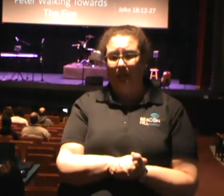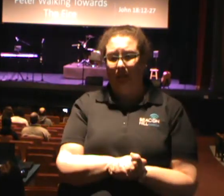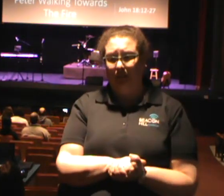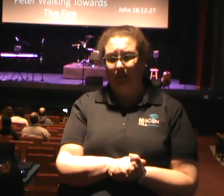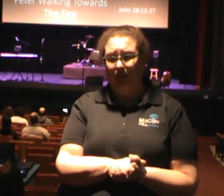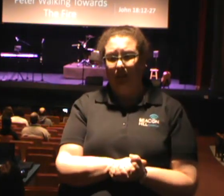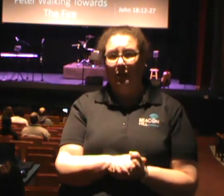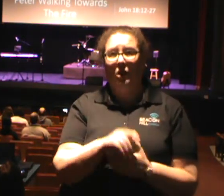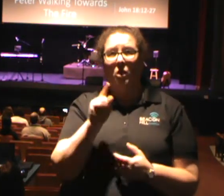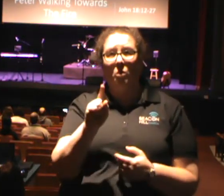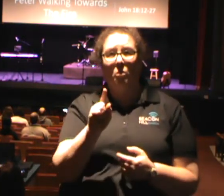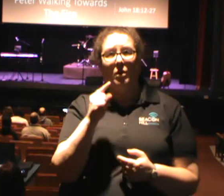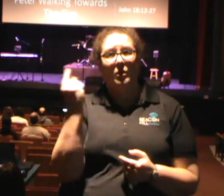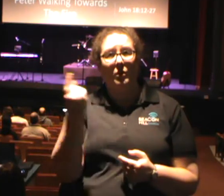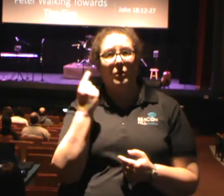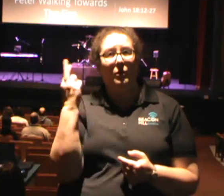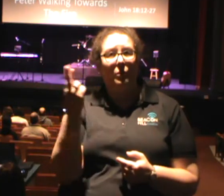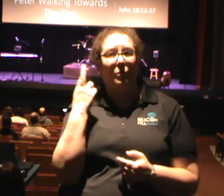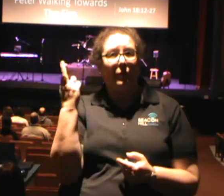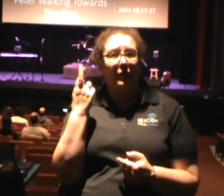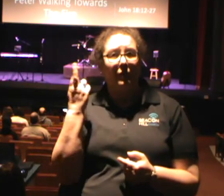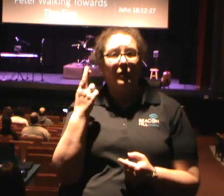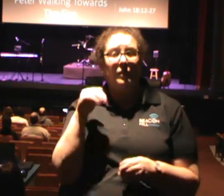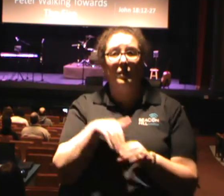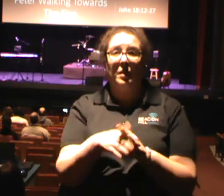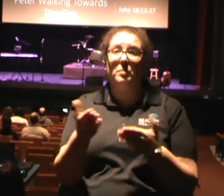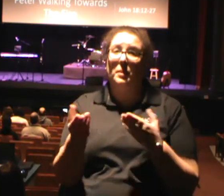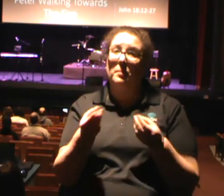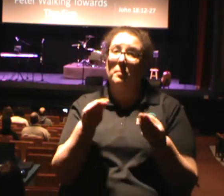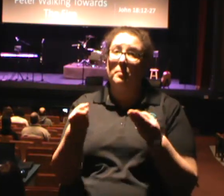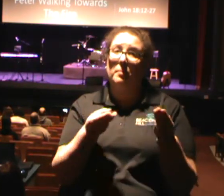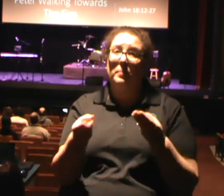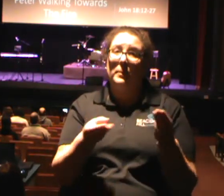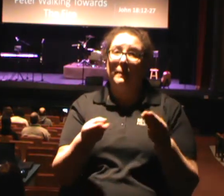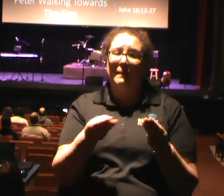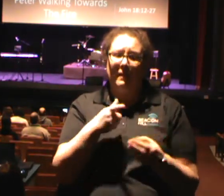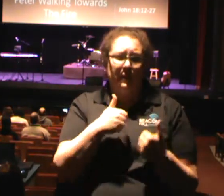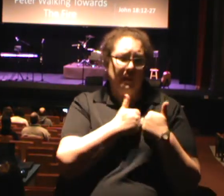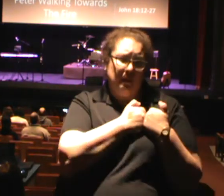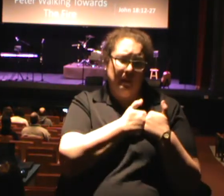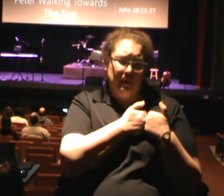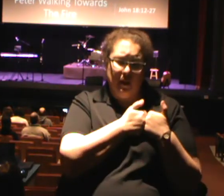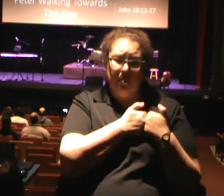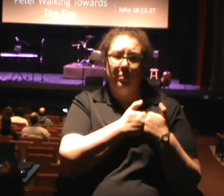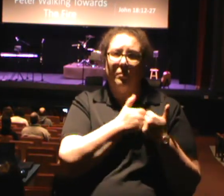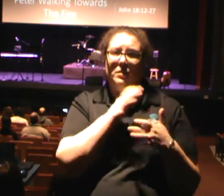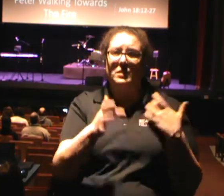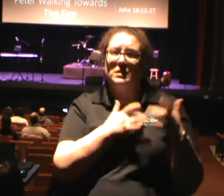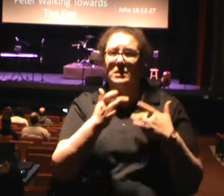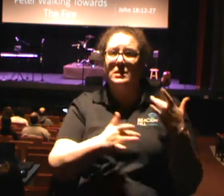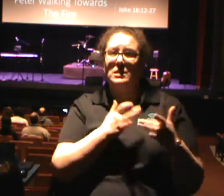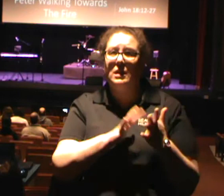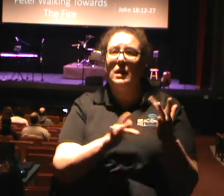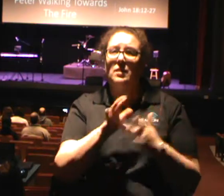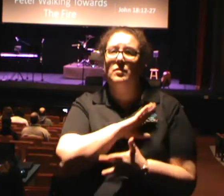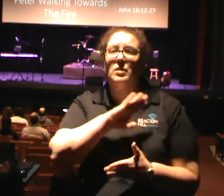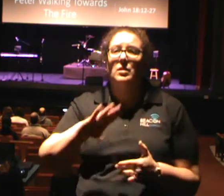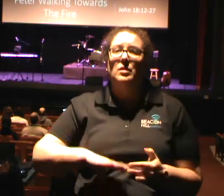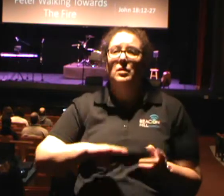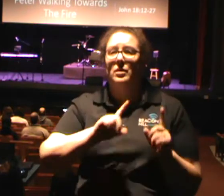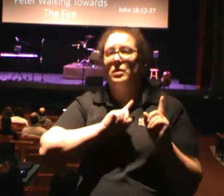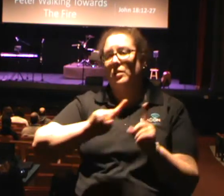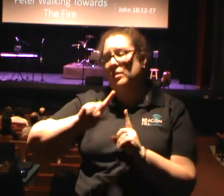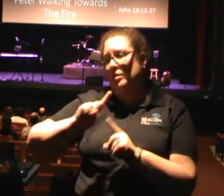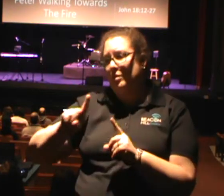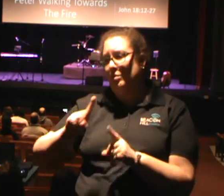You know, one of the reasons I got into ministry was this couple that was just on fire for Jesus Christ. They went to Monroe